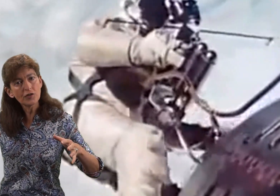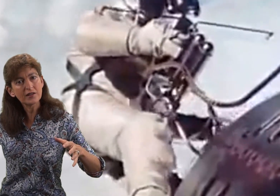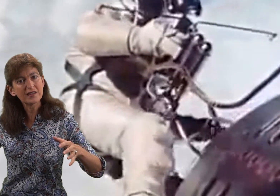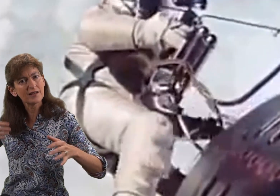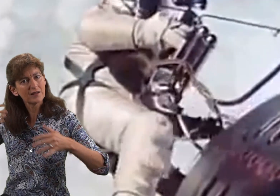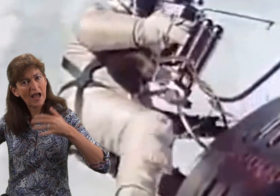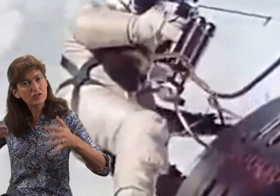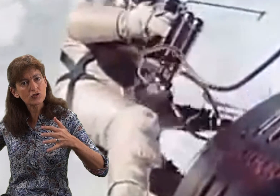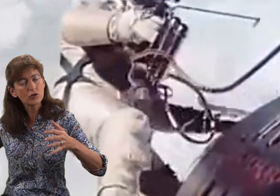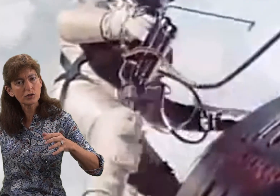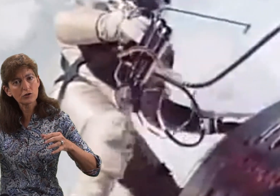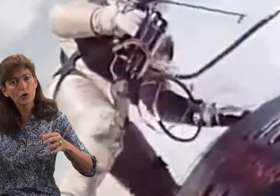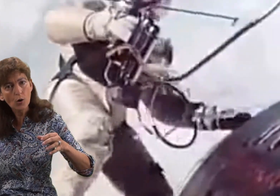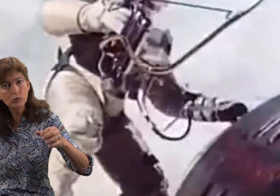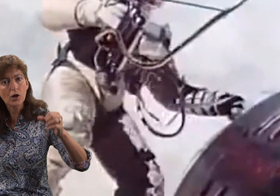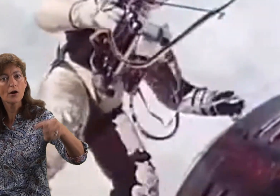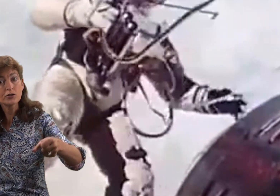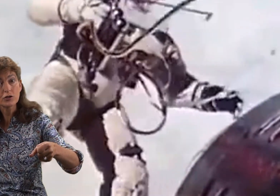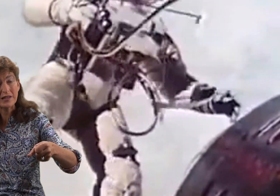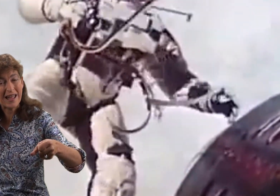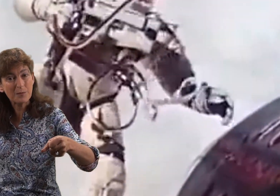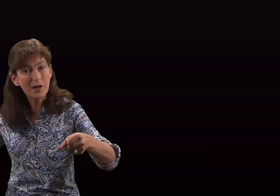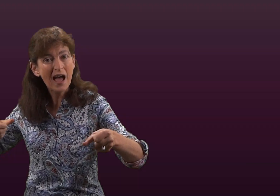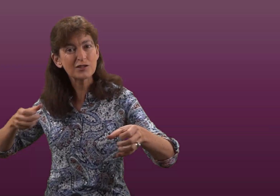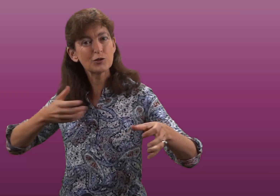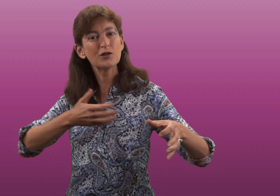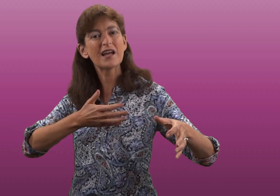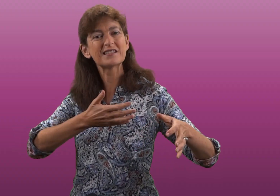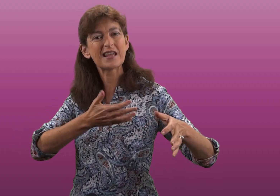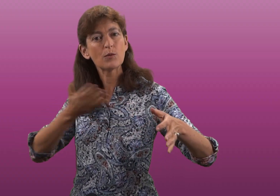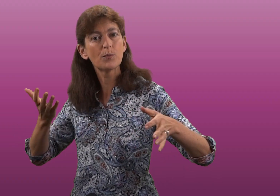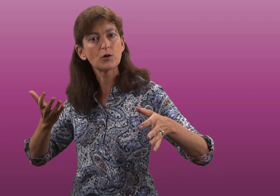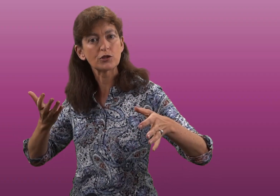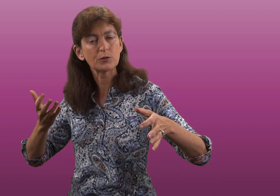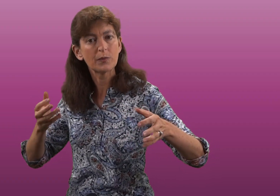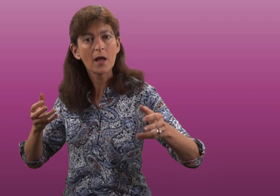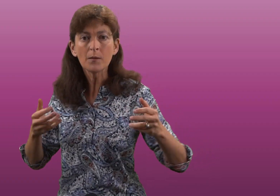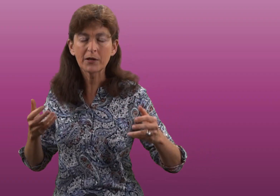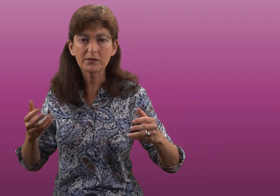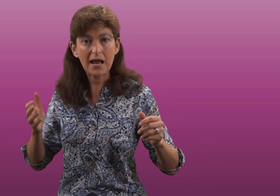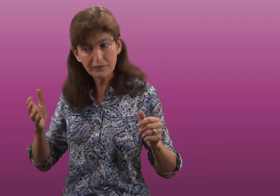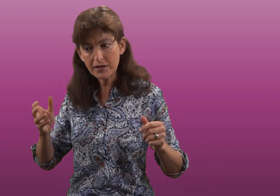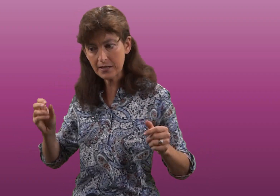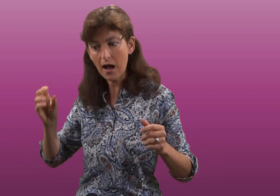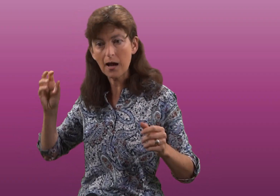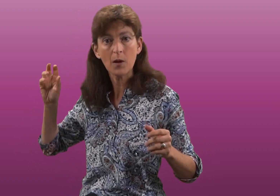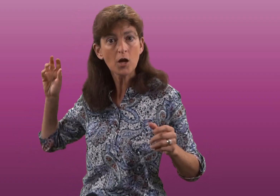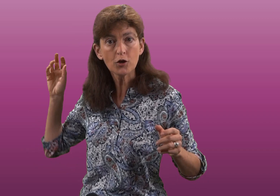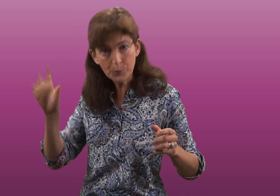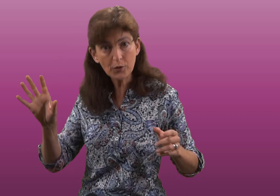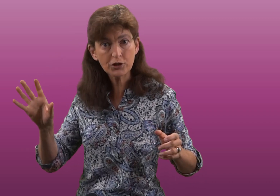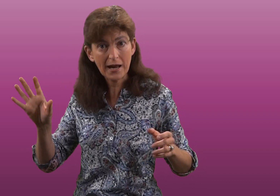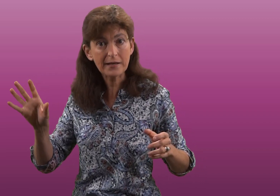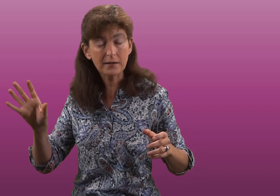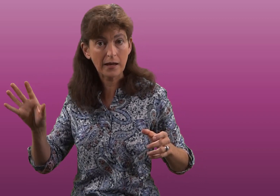that the astronauts could hold on to them as soon as they were pushed. Because every time you push anything,